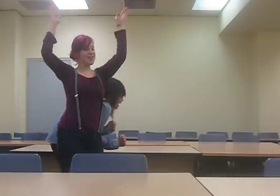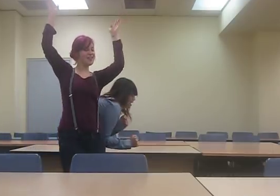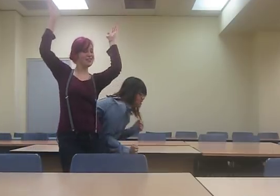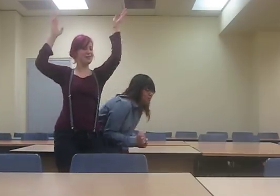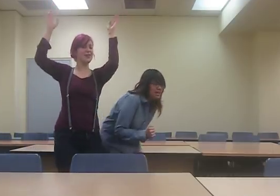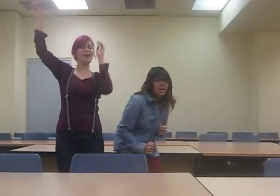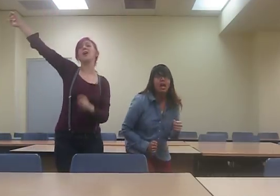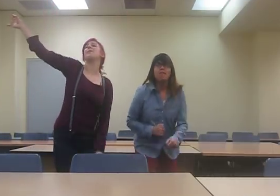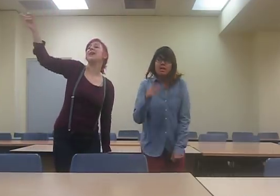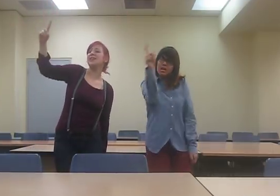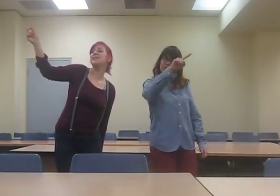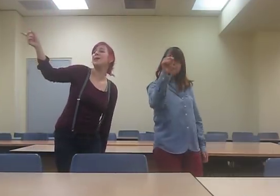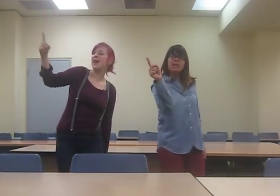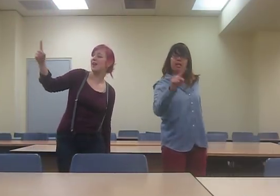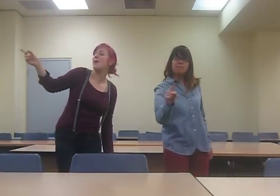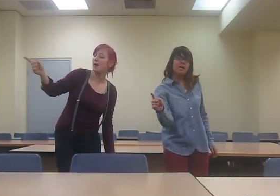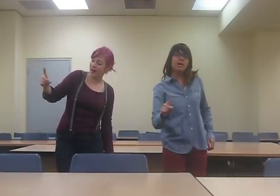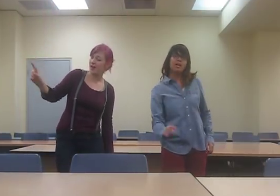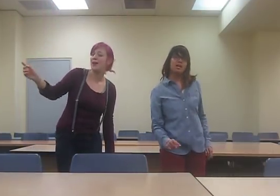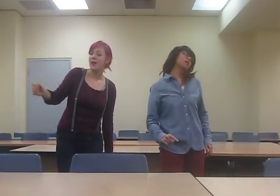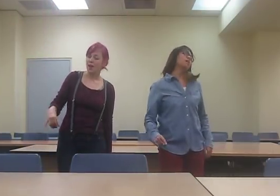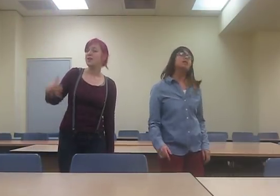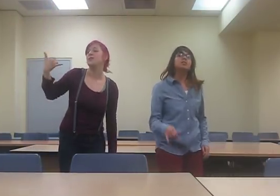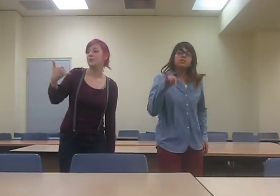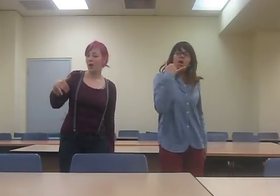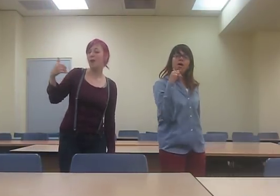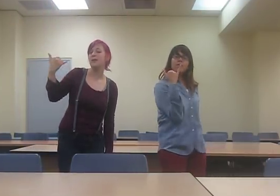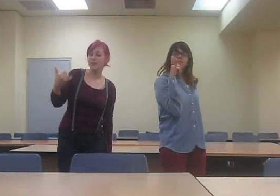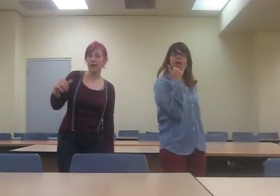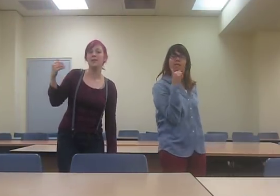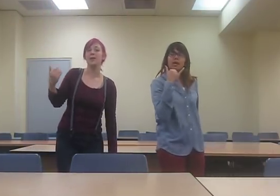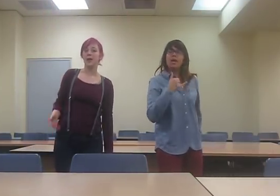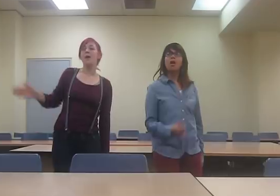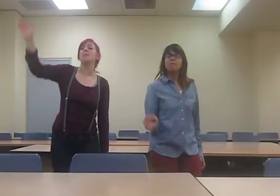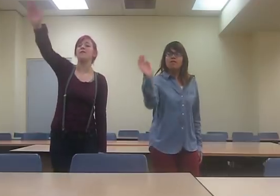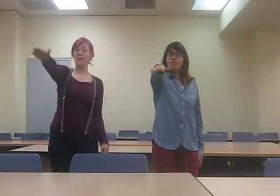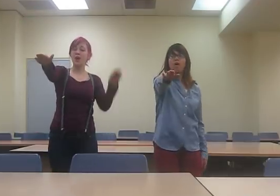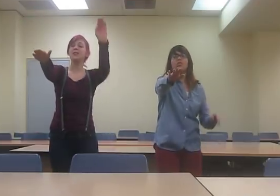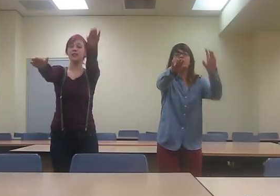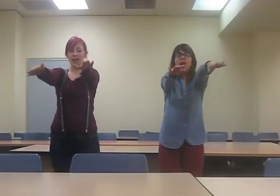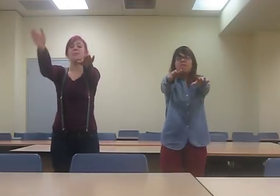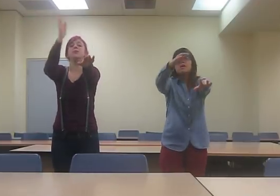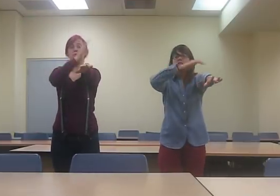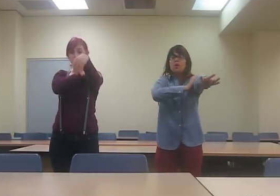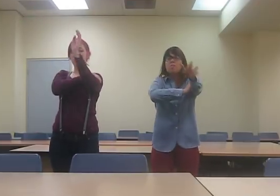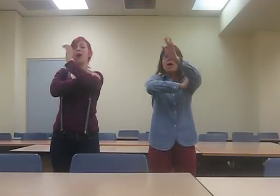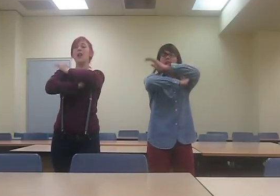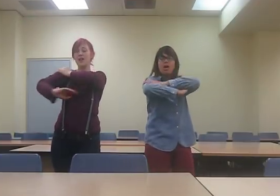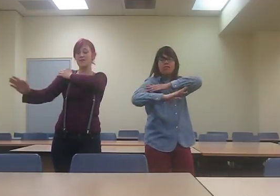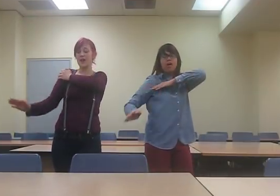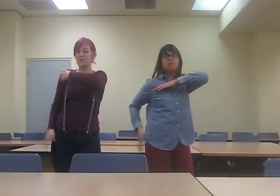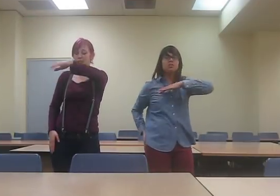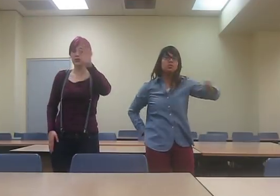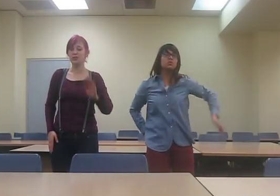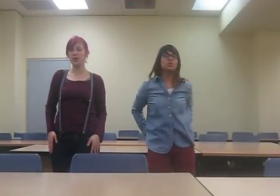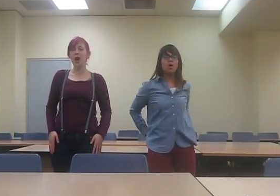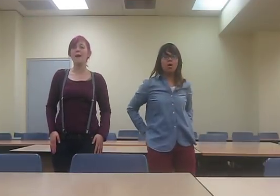me But here's my number So call me, baby Boy, you came to mind Just go